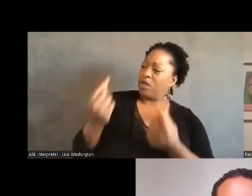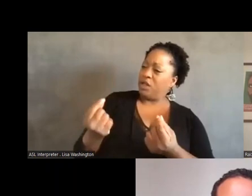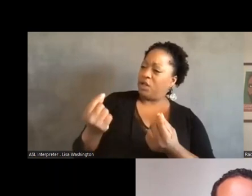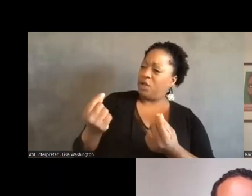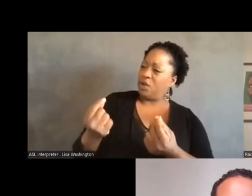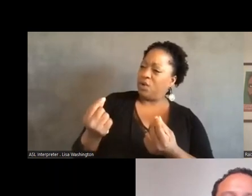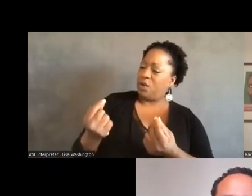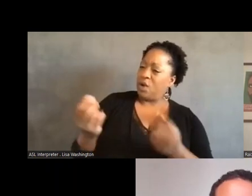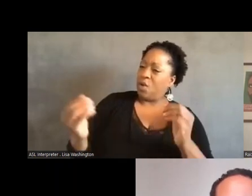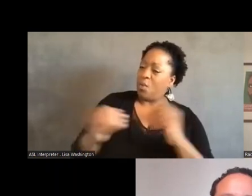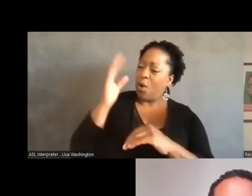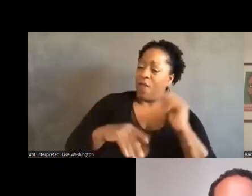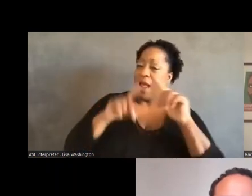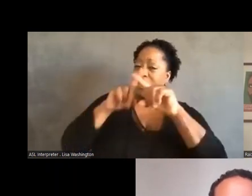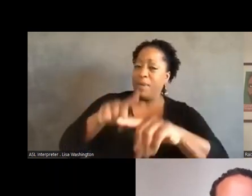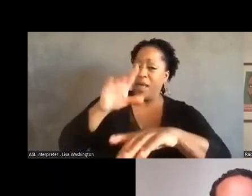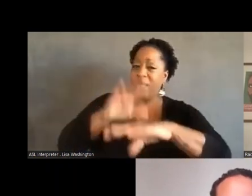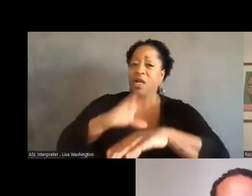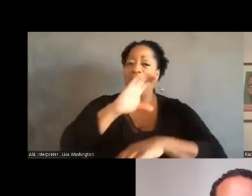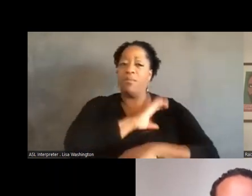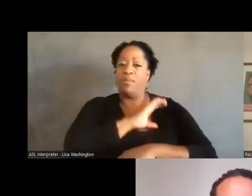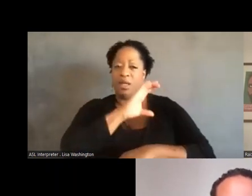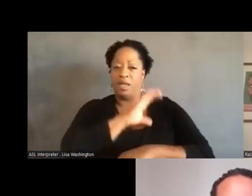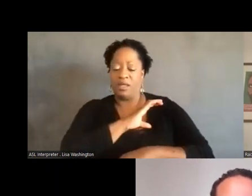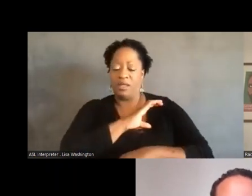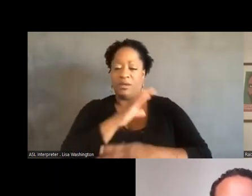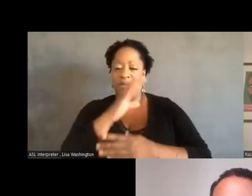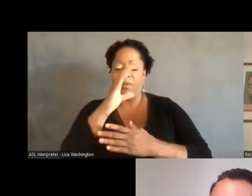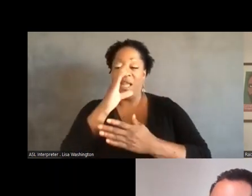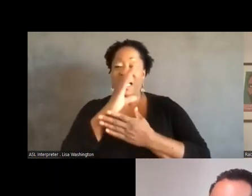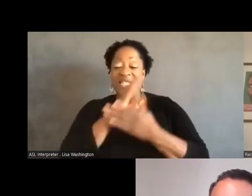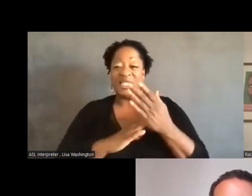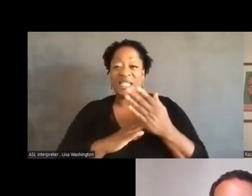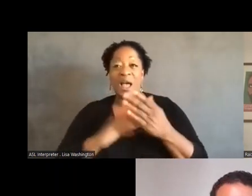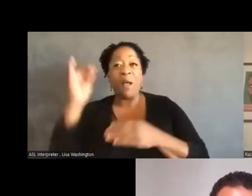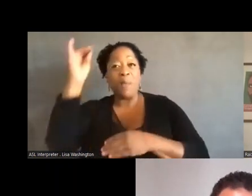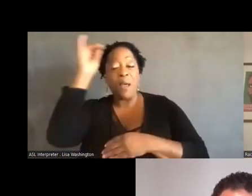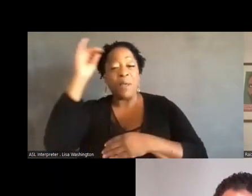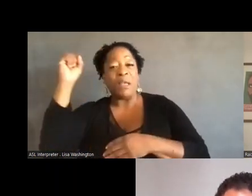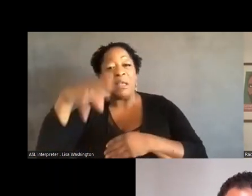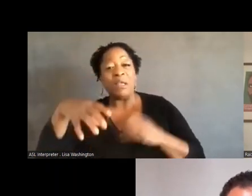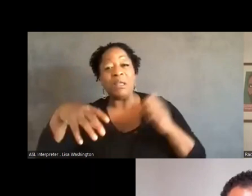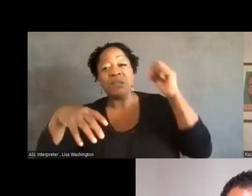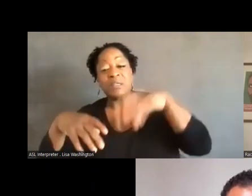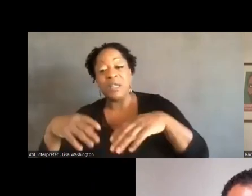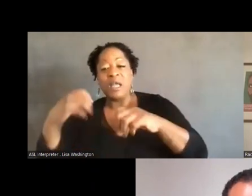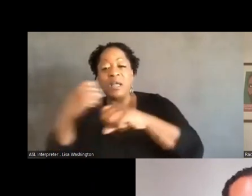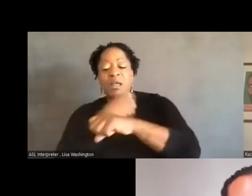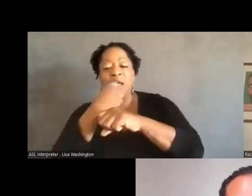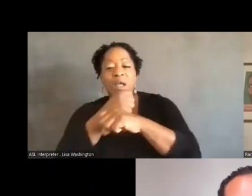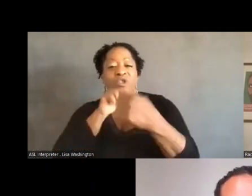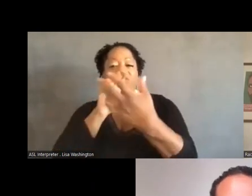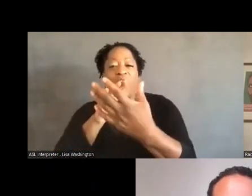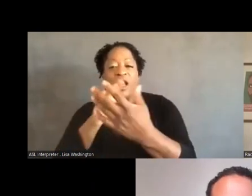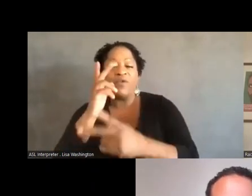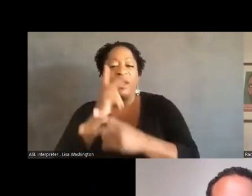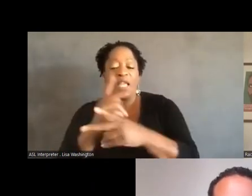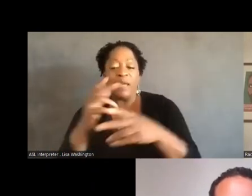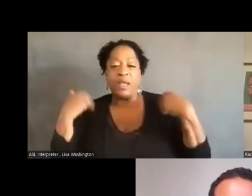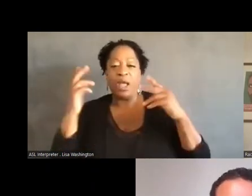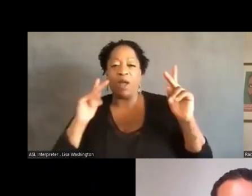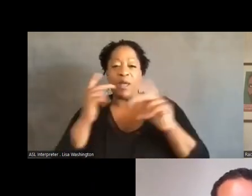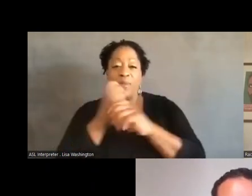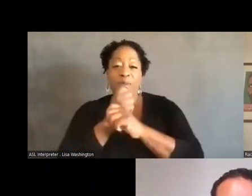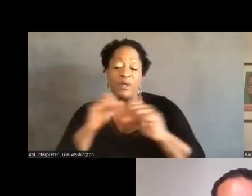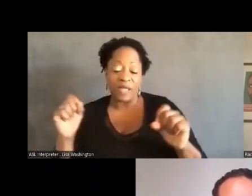policing. I think there were other people who had conversations about strategies for keeping young people safe. I think